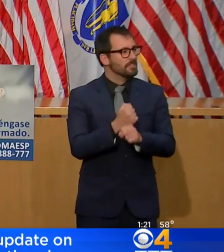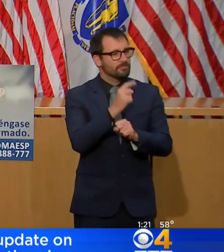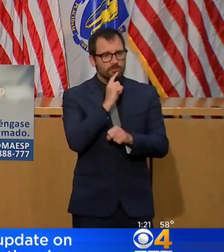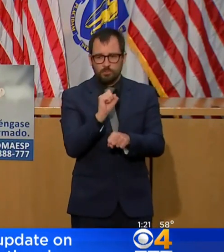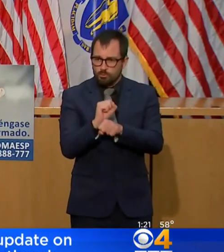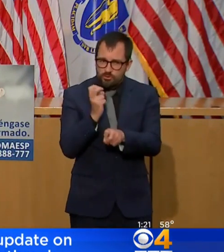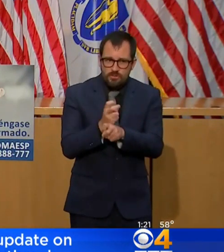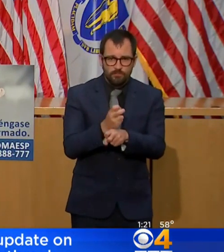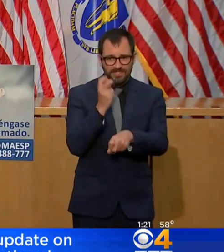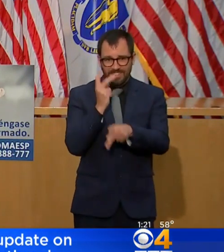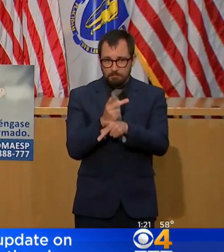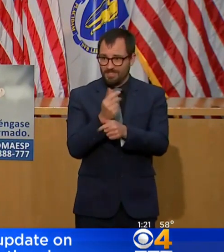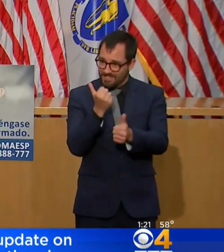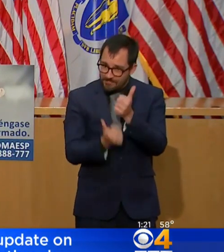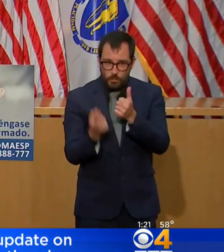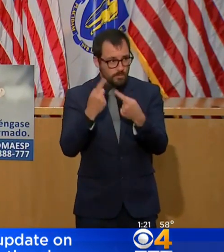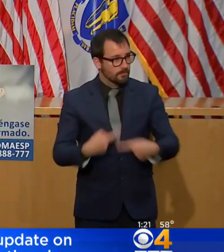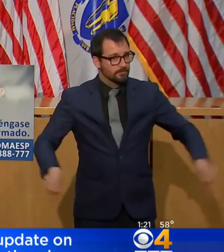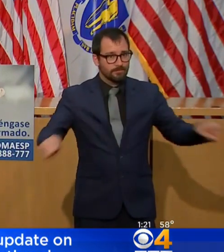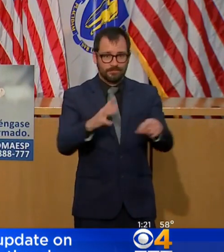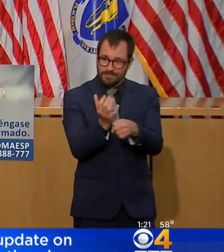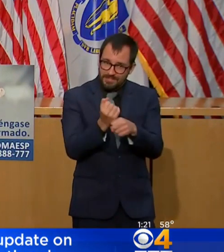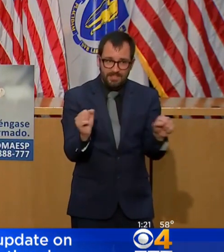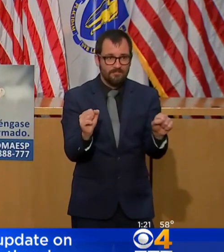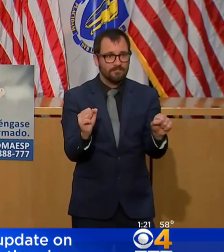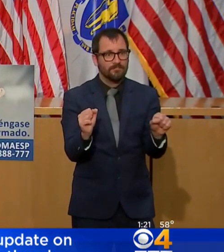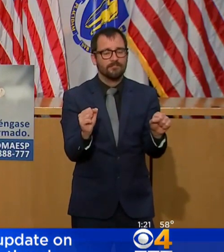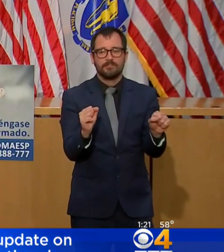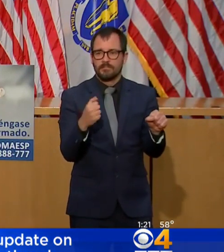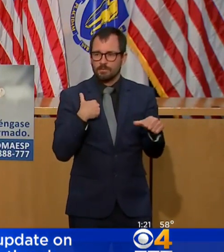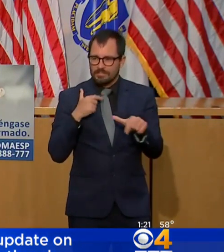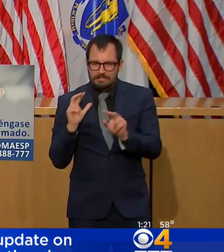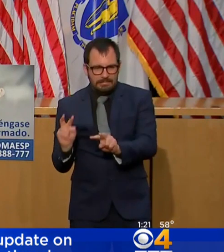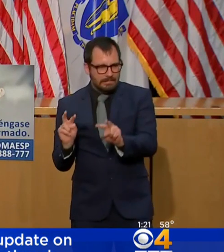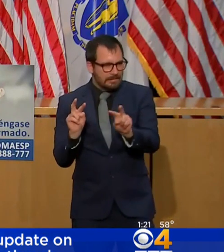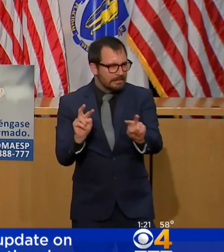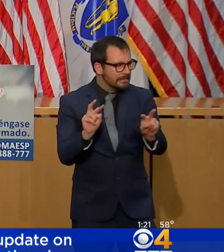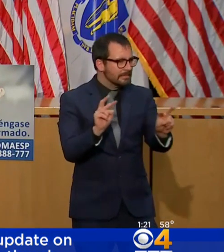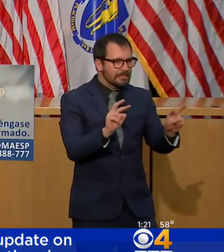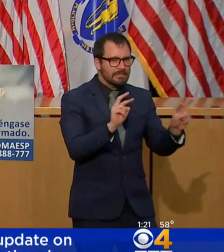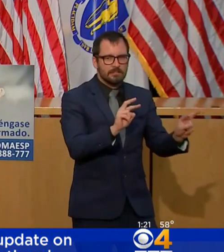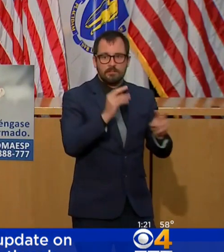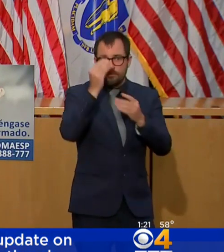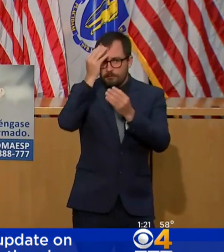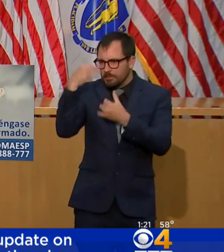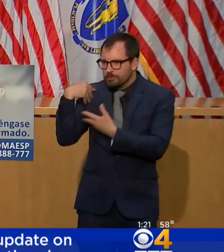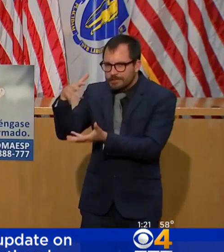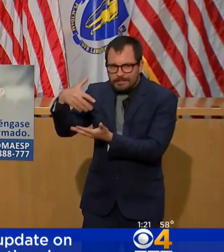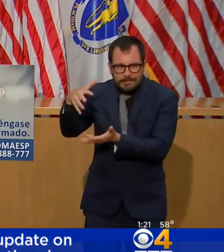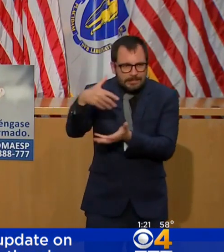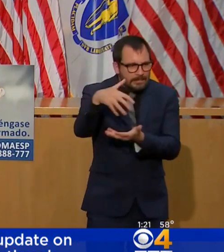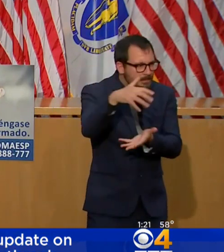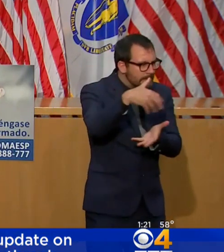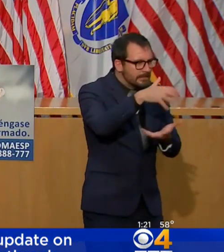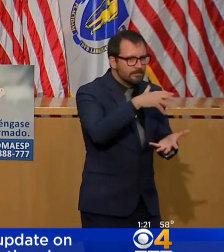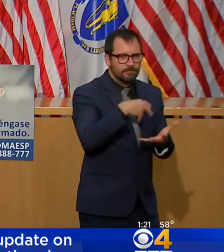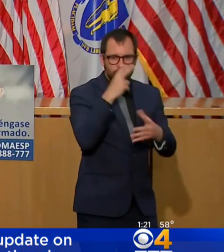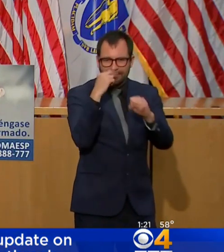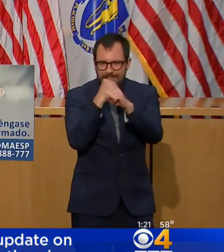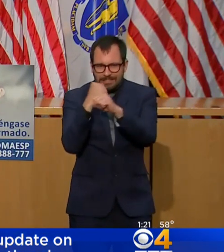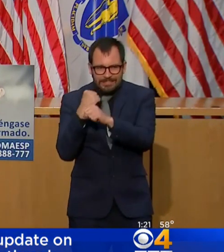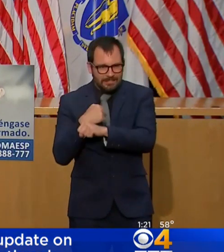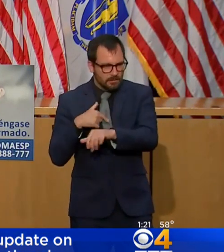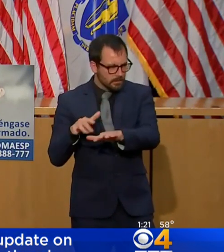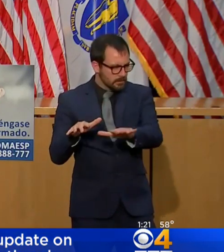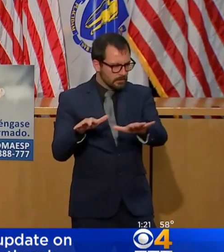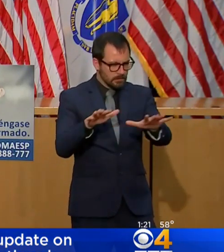continuing to monitor the daily information and trends over time to help us focus on next steps. The process is complicated.